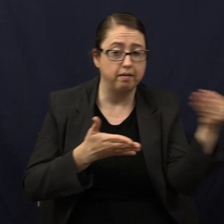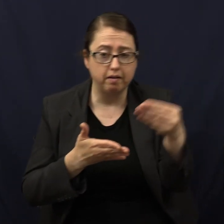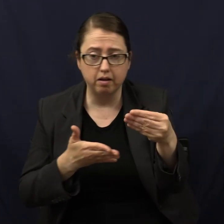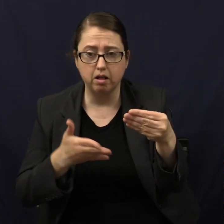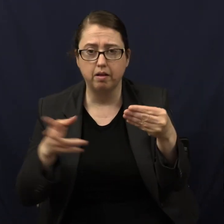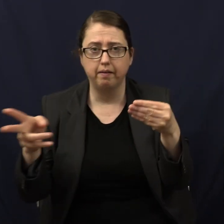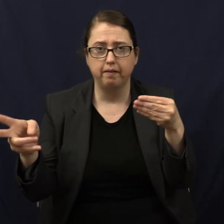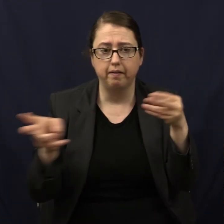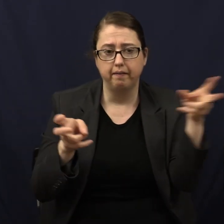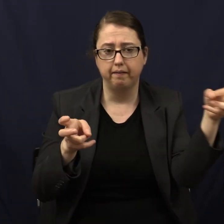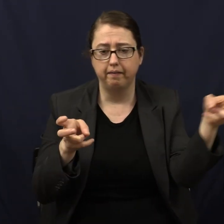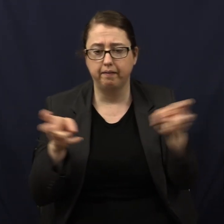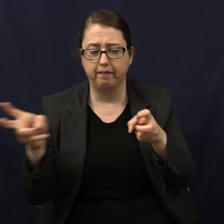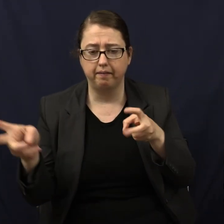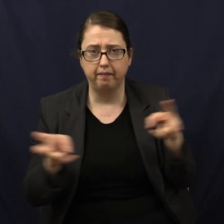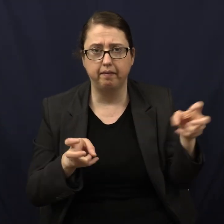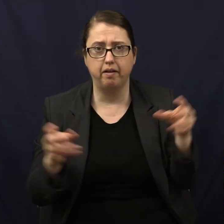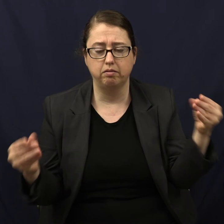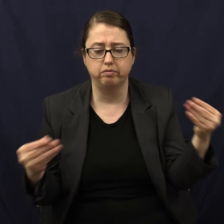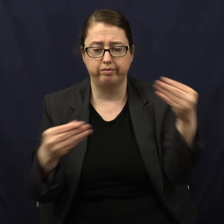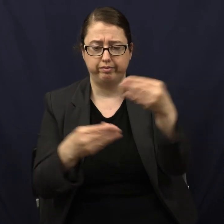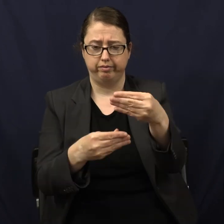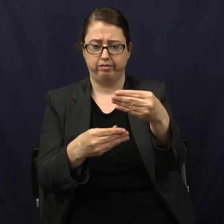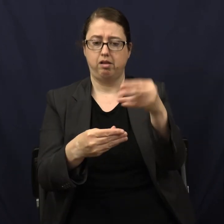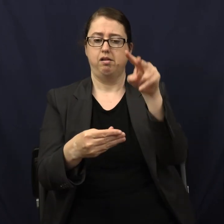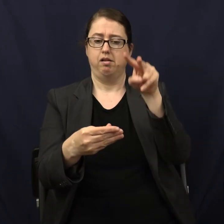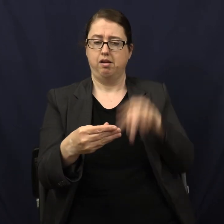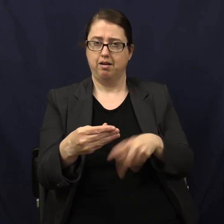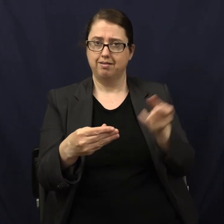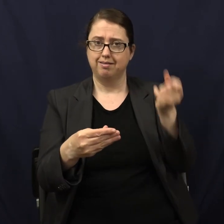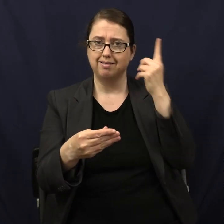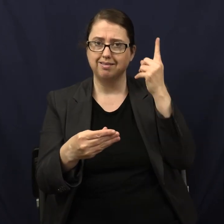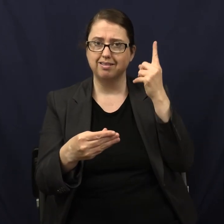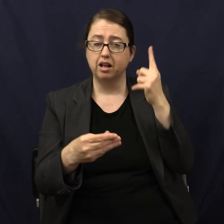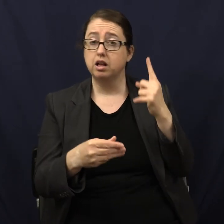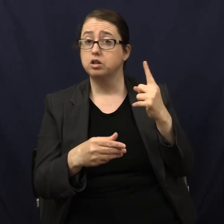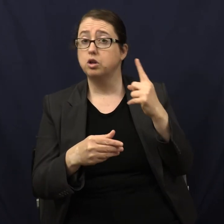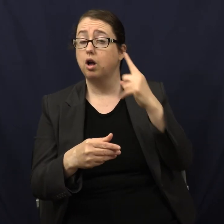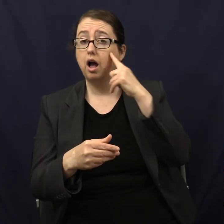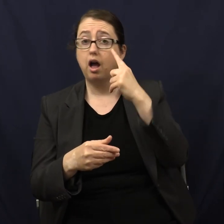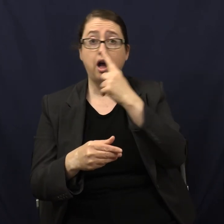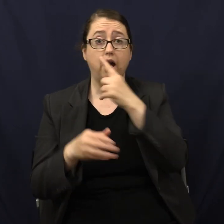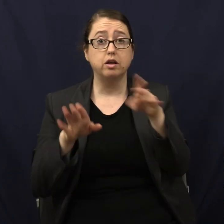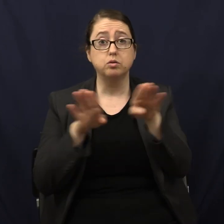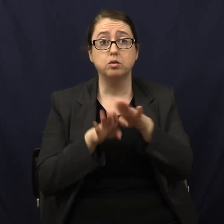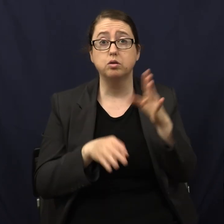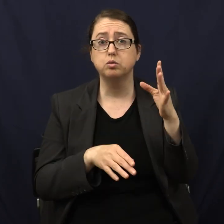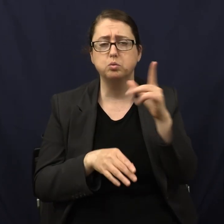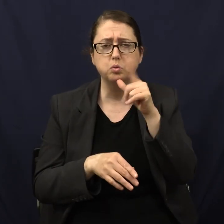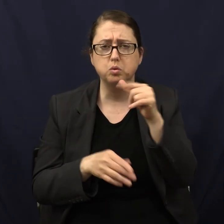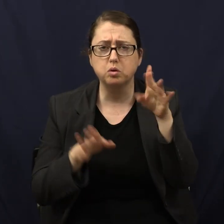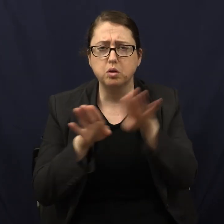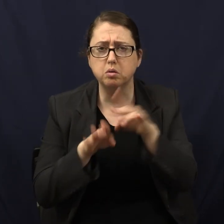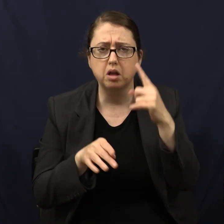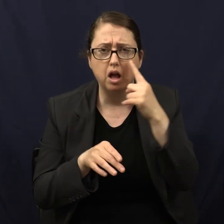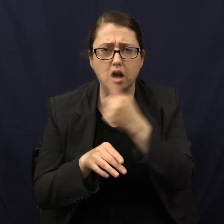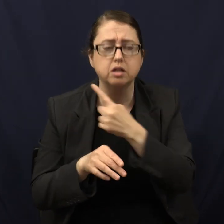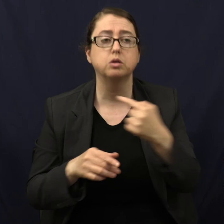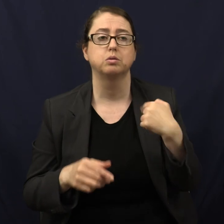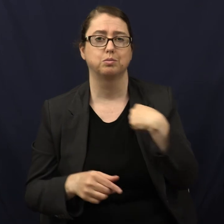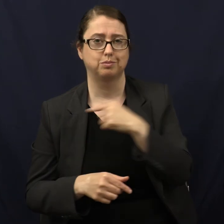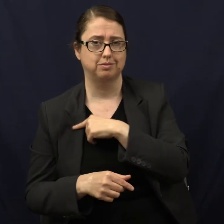So, who closed the eyes? We did. Not they. We. Right?